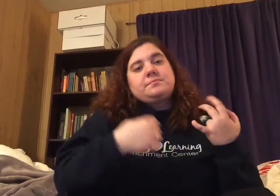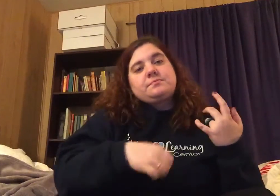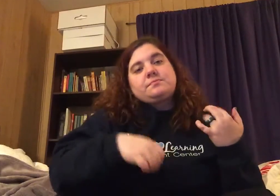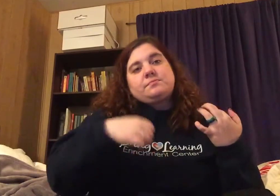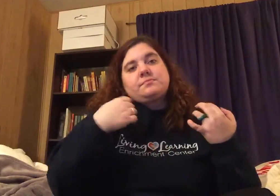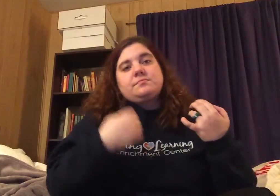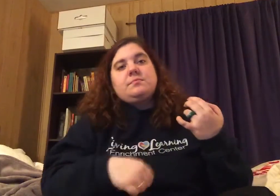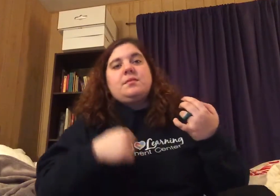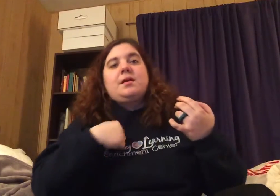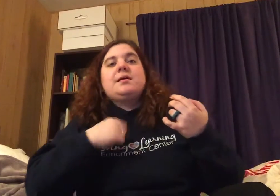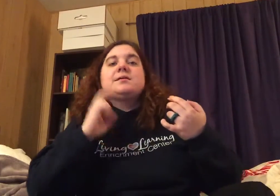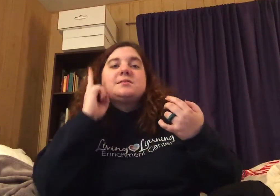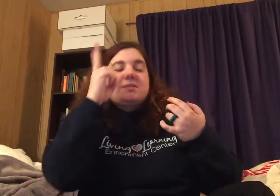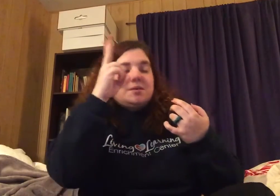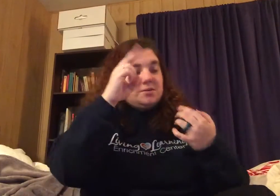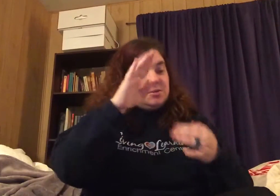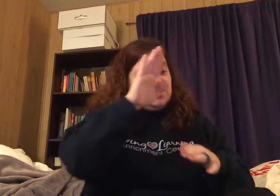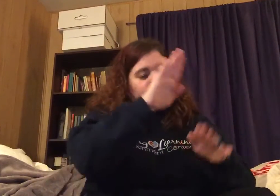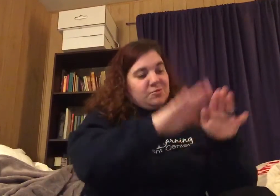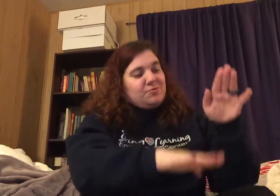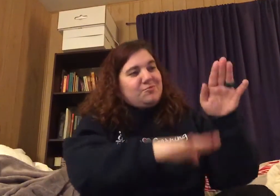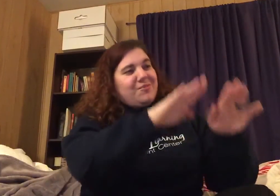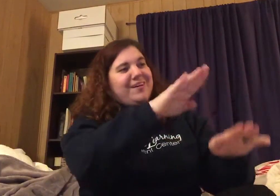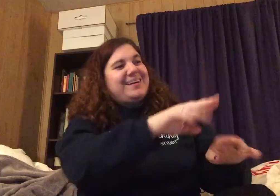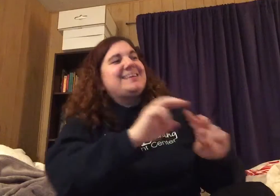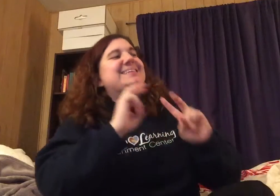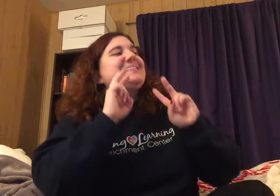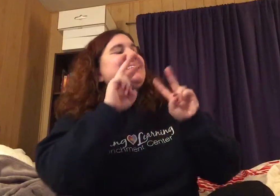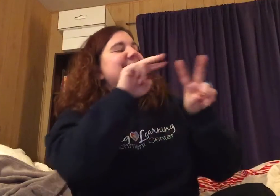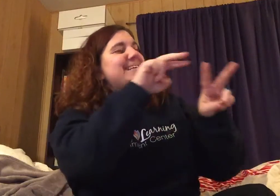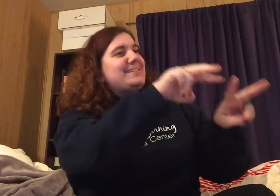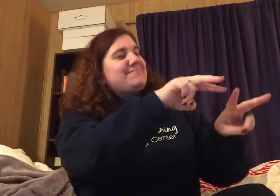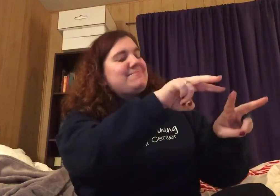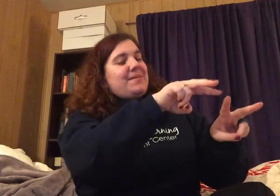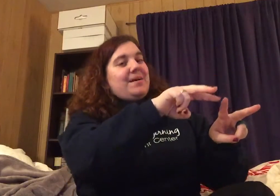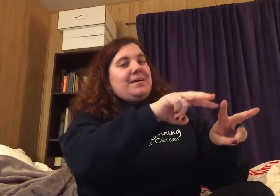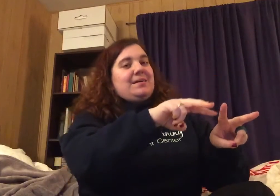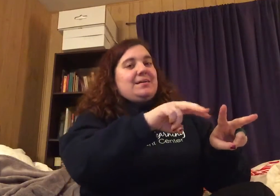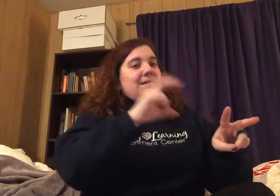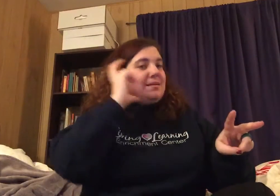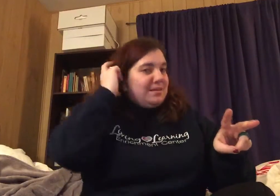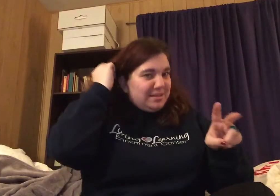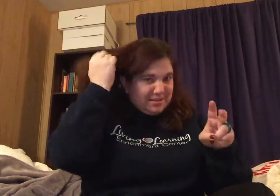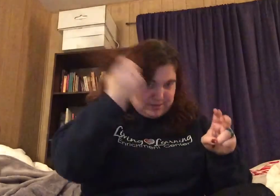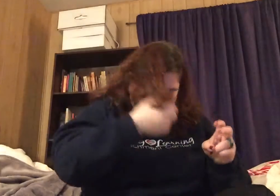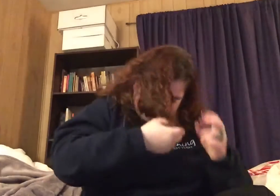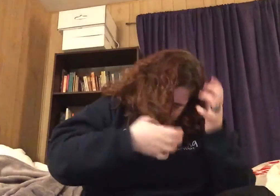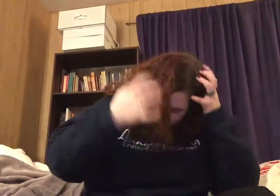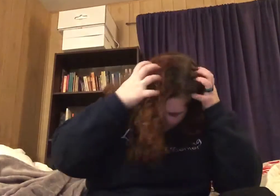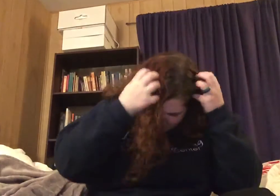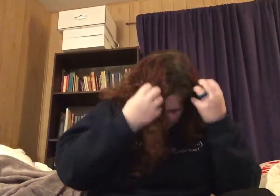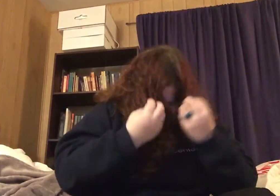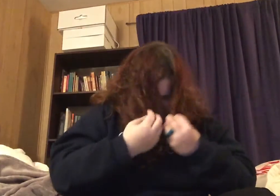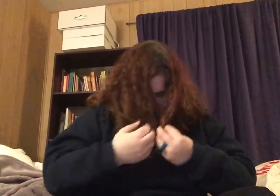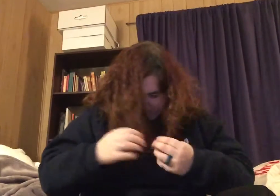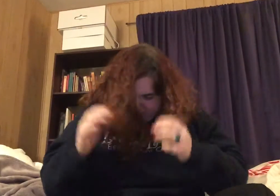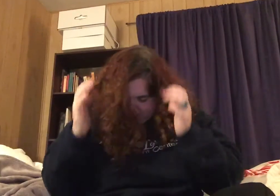I see you walking by Your hair always